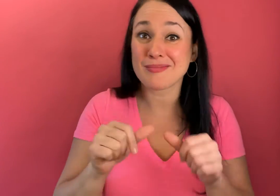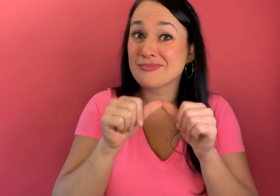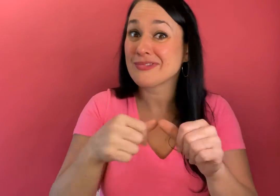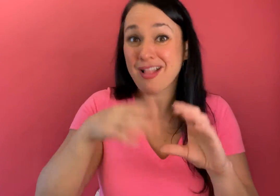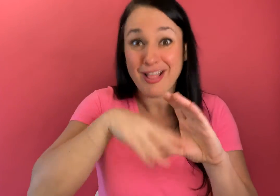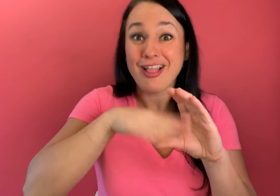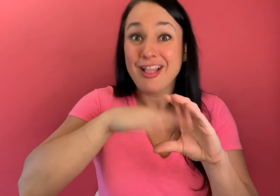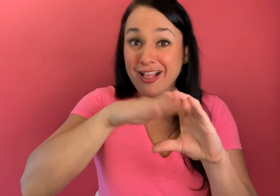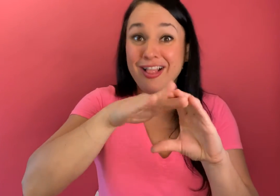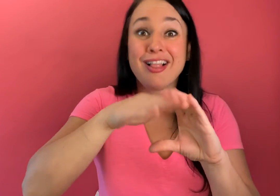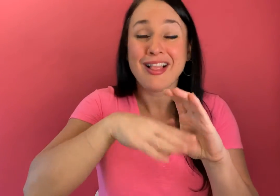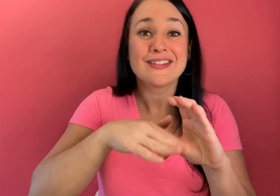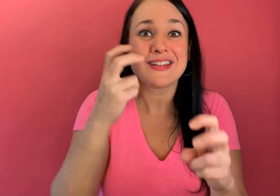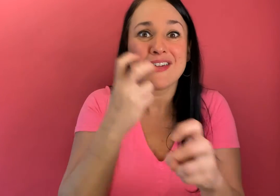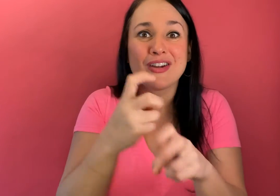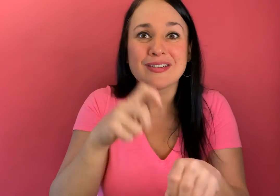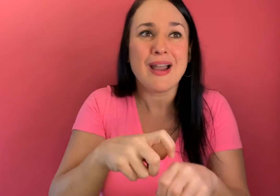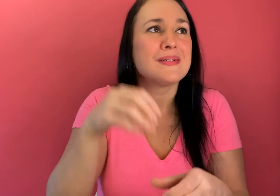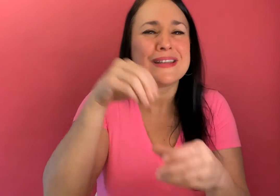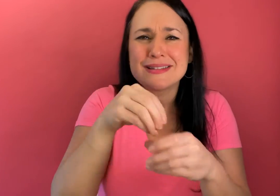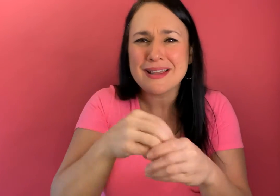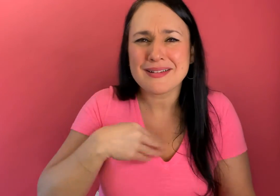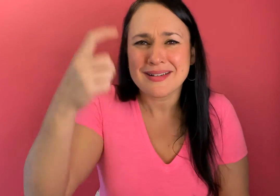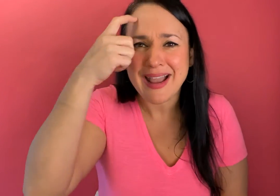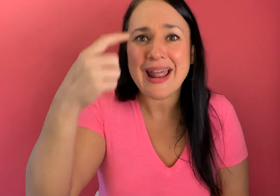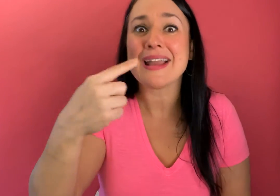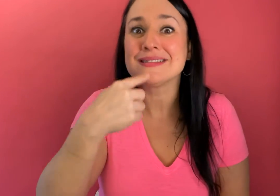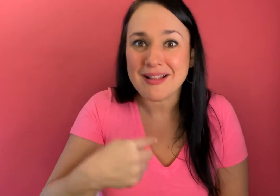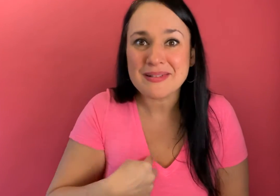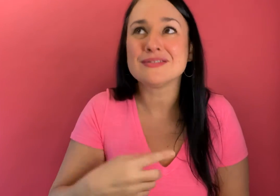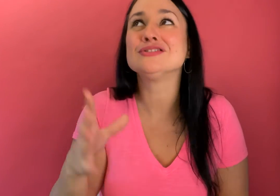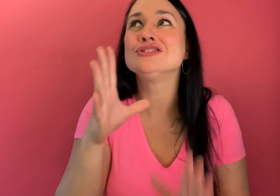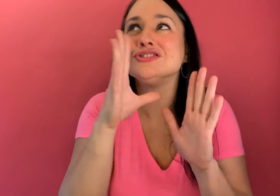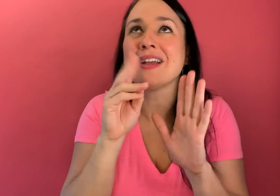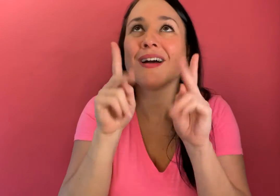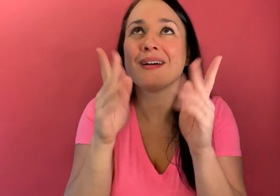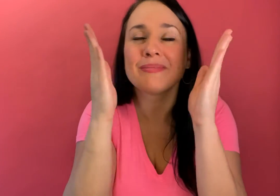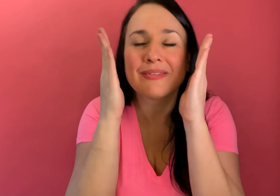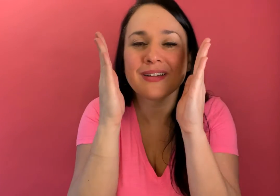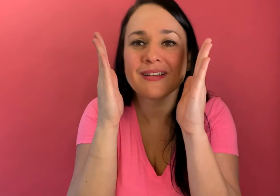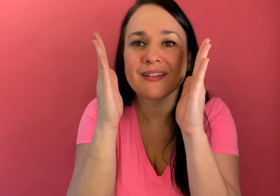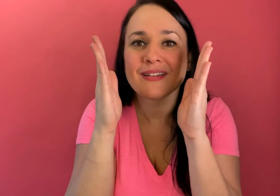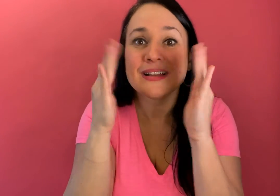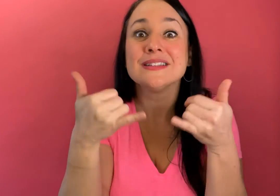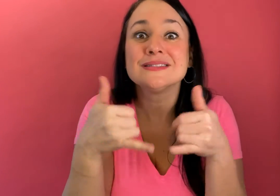talking and it's just i have a really hard time it's like in my head i'm telling me tell me to shut up and i still